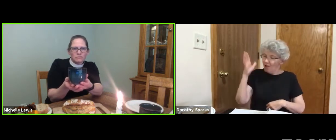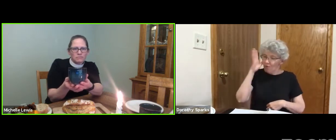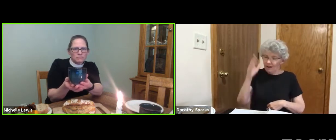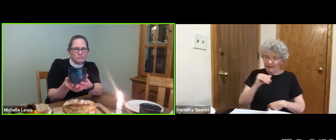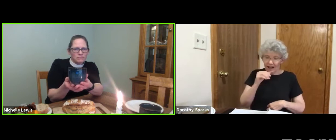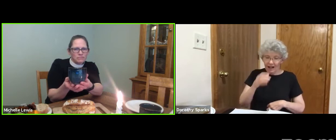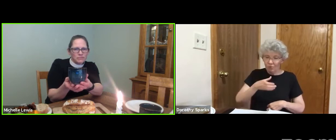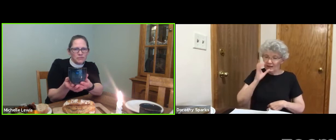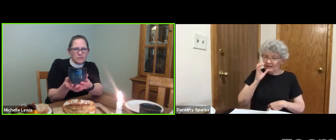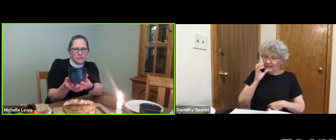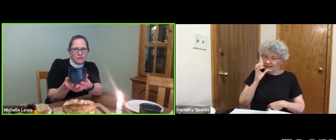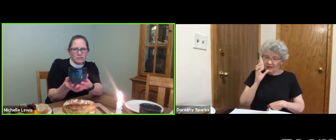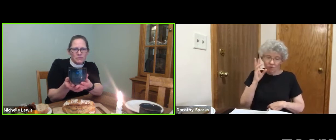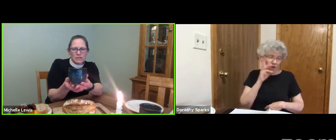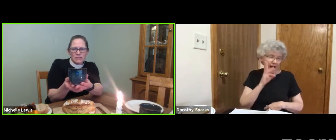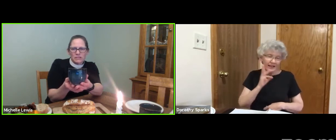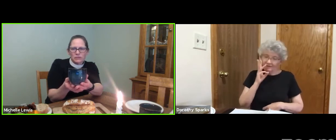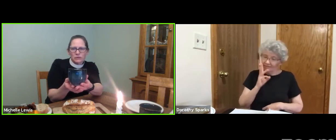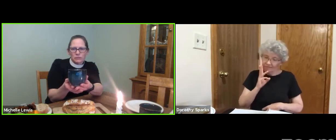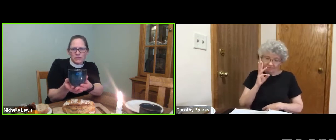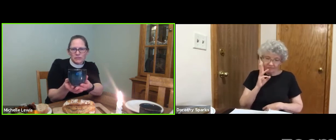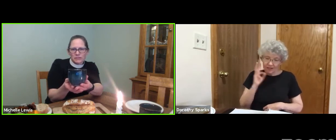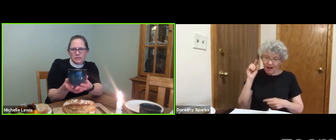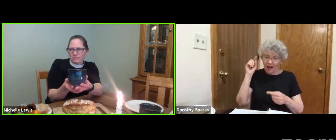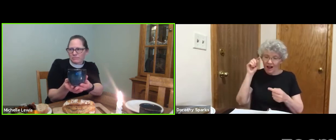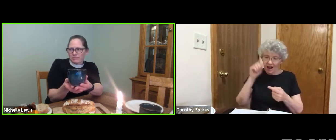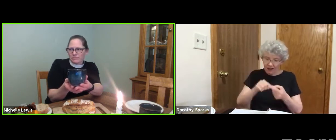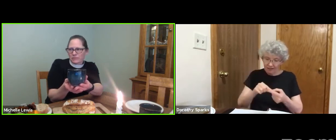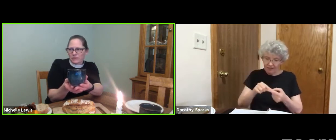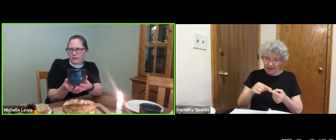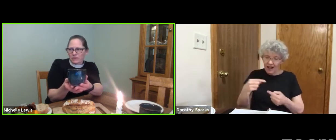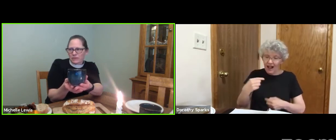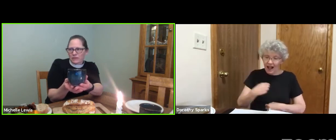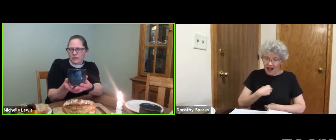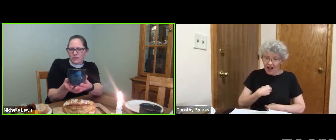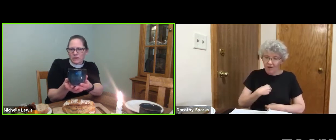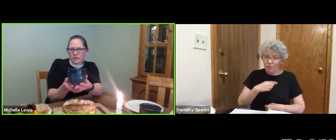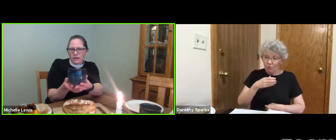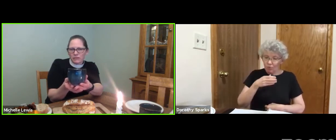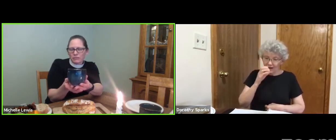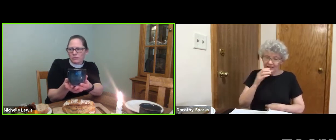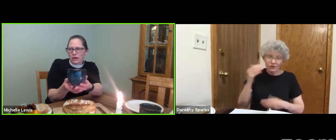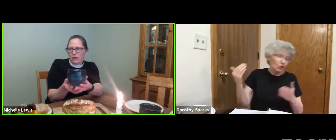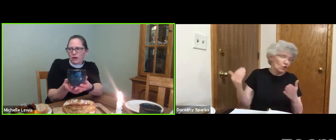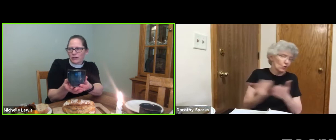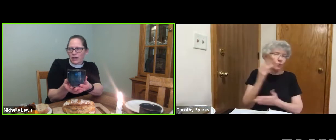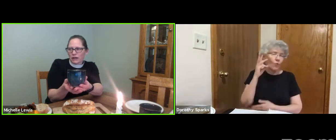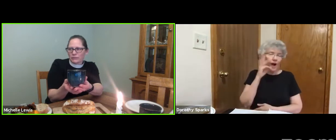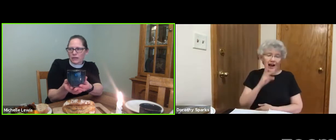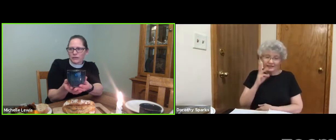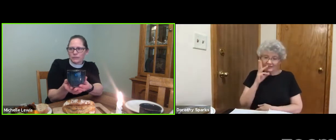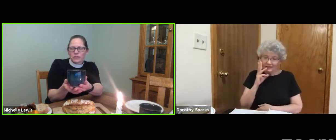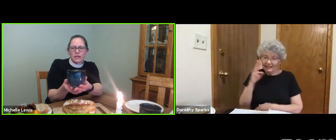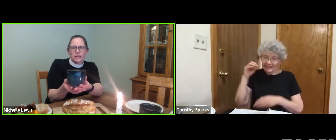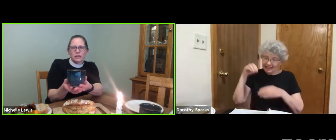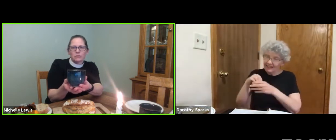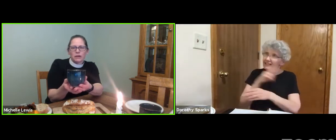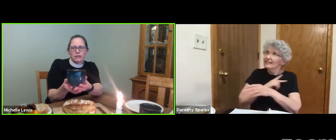From now on, I will not drink any wine until I drink new wine in God's kingdom.